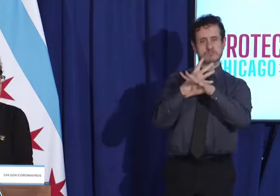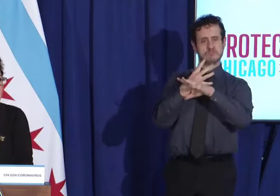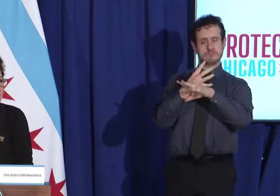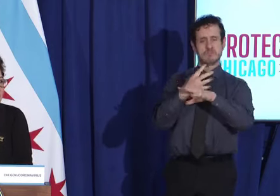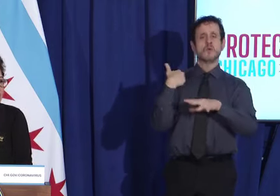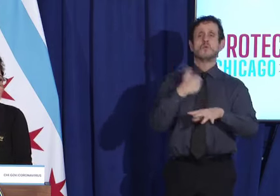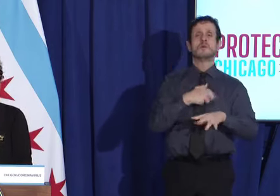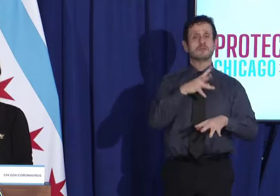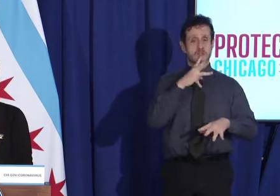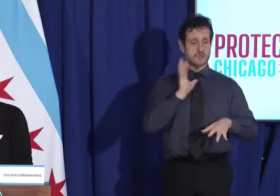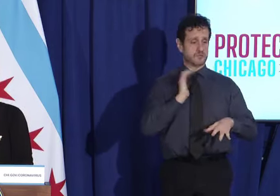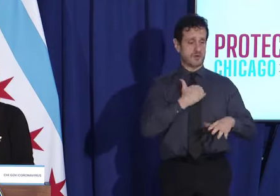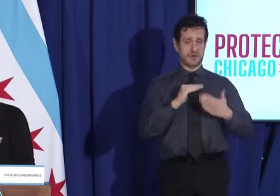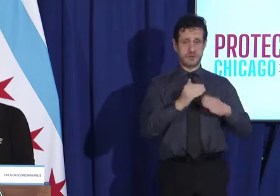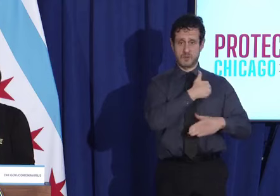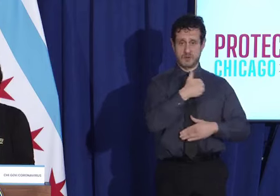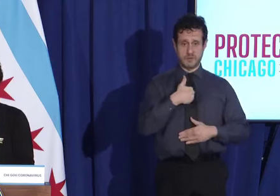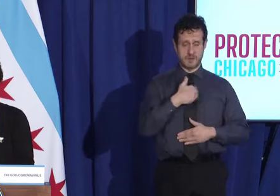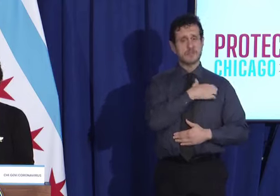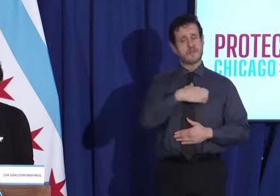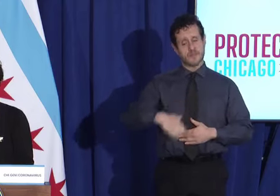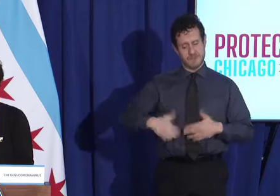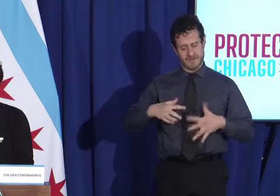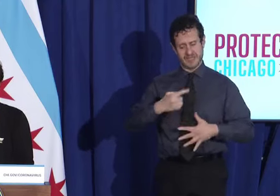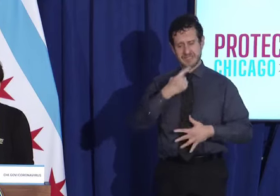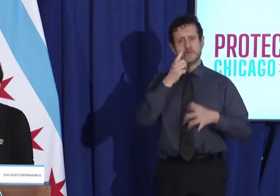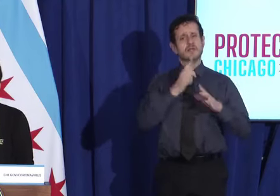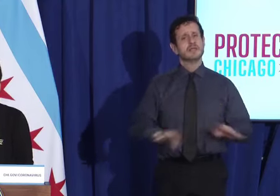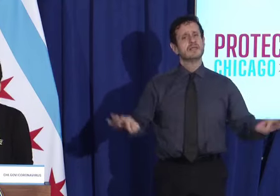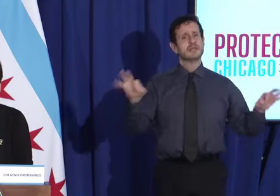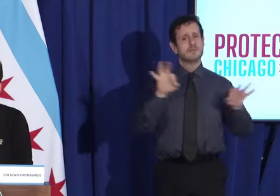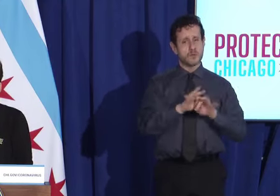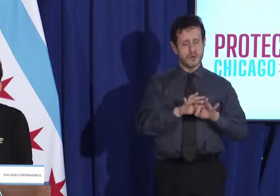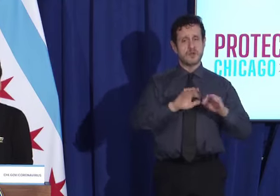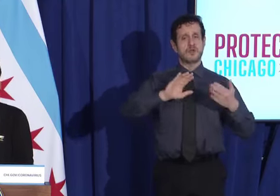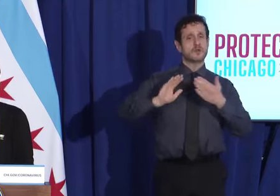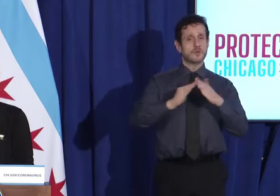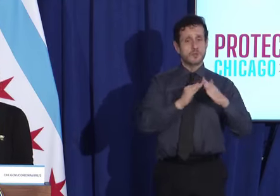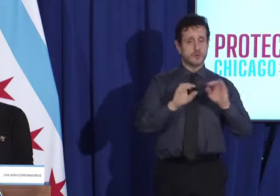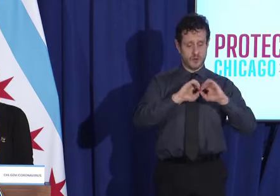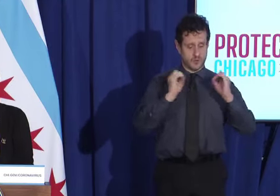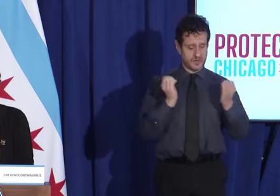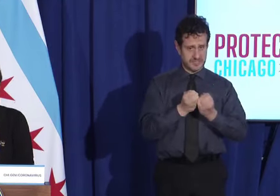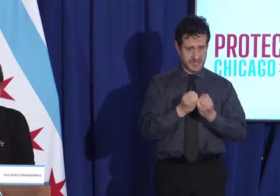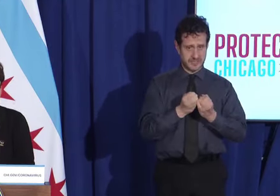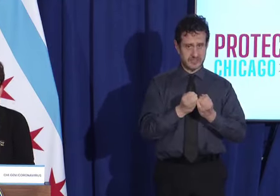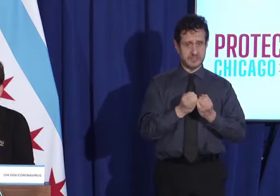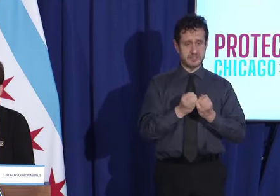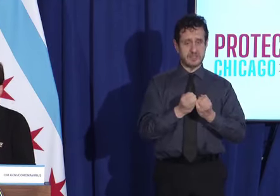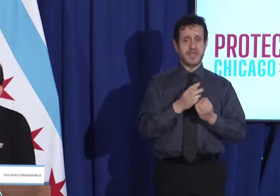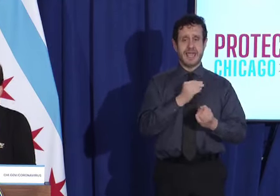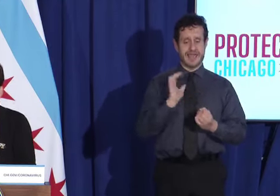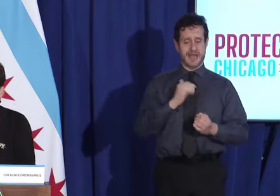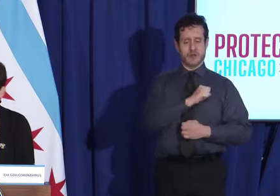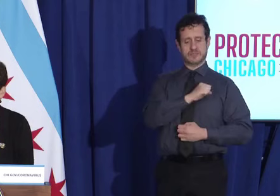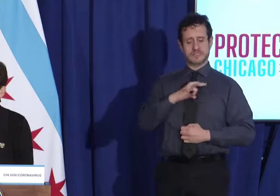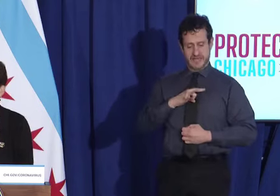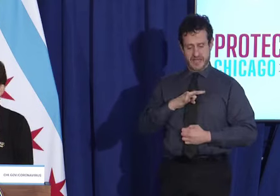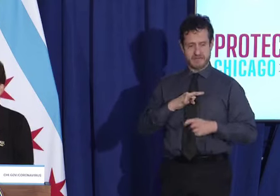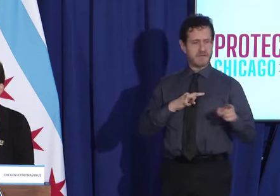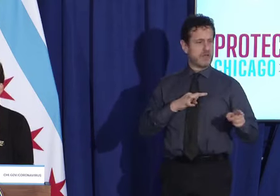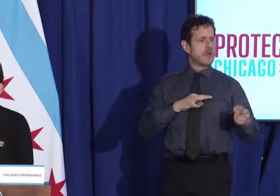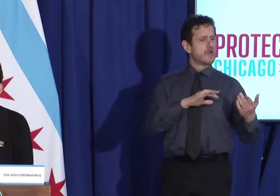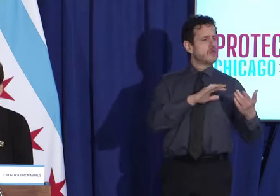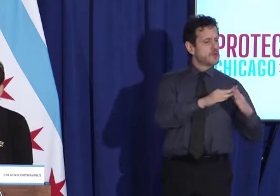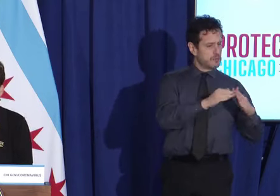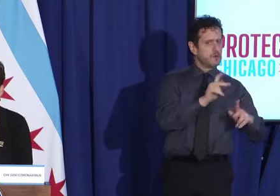As the mayor mentioned, it's so important that community-based organizations and staff members that are trusted members